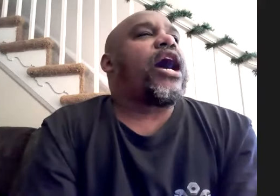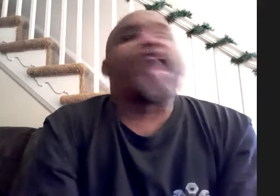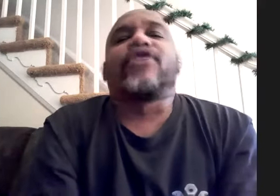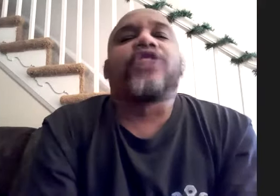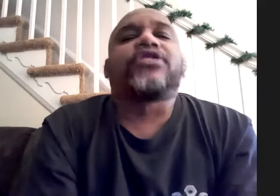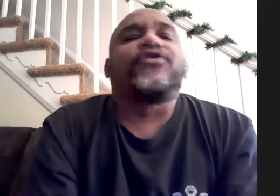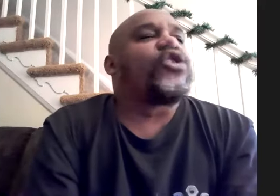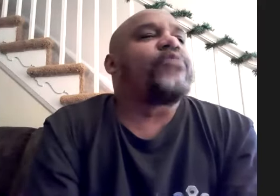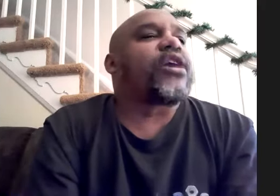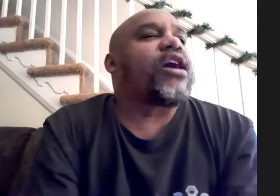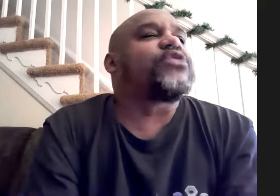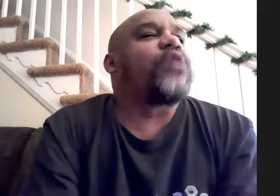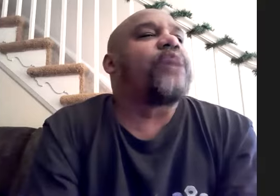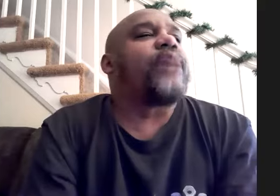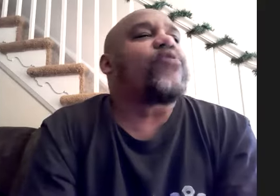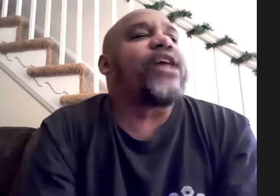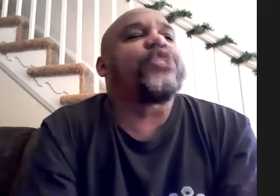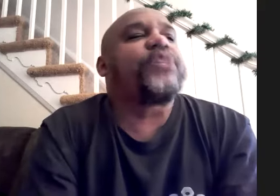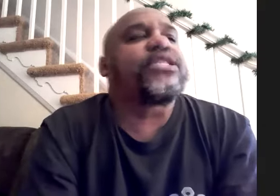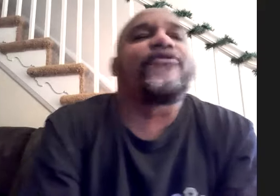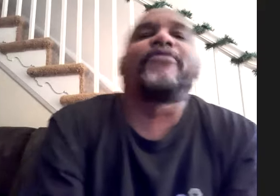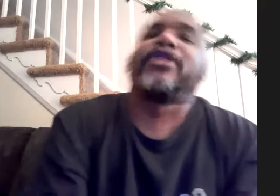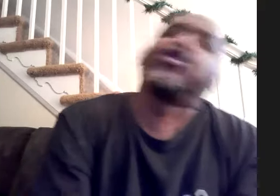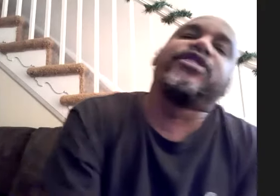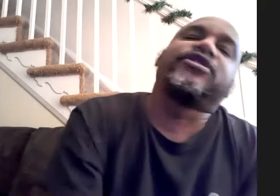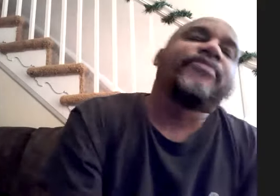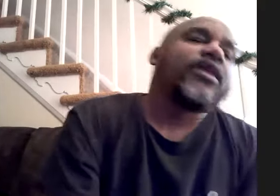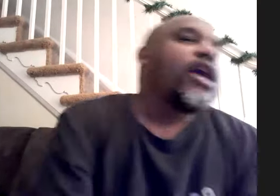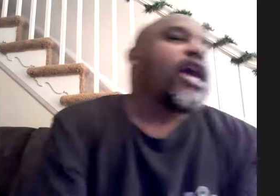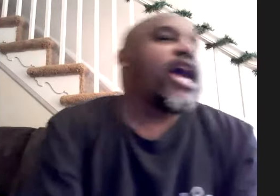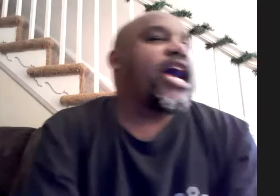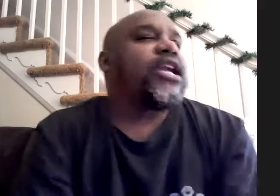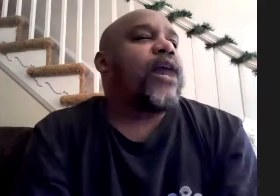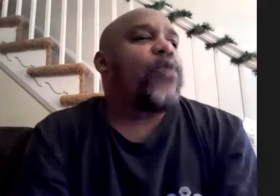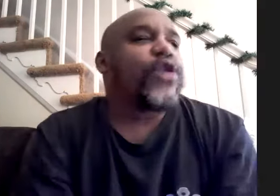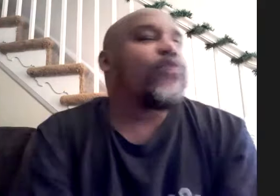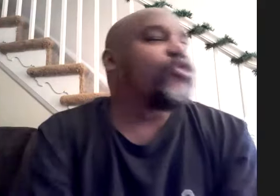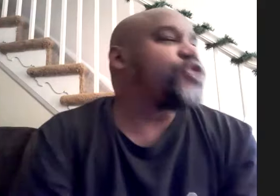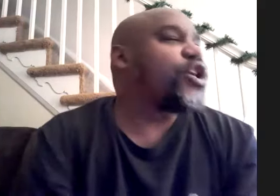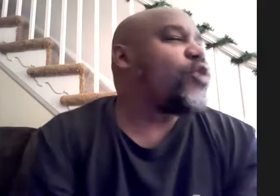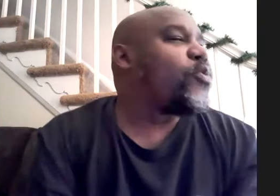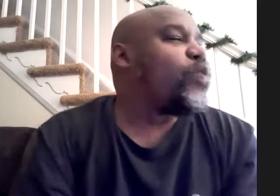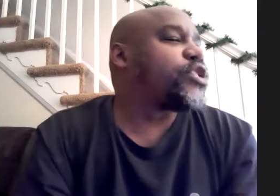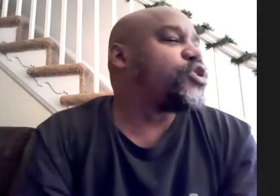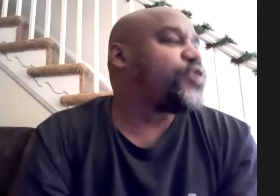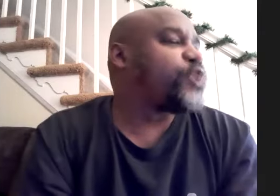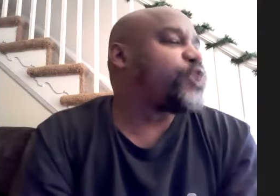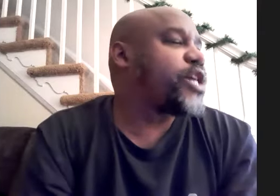have a question for you i'm like all right so i'm writing this piece out for my students and i'm wondering what you know what to do with this particular